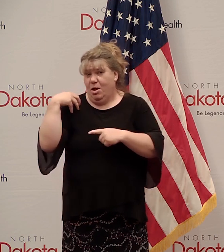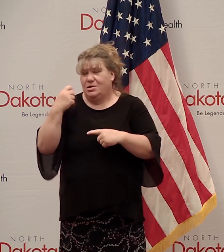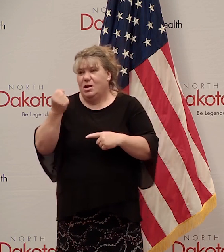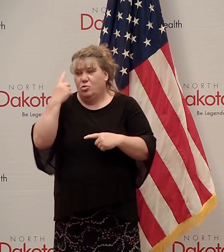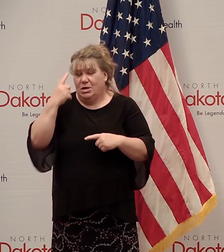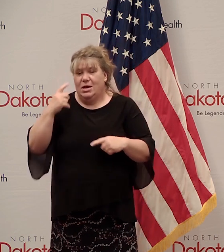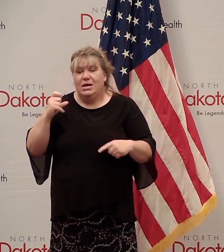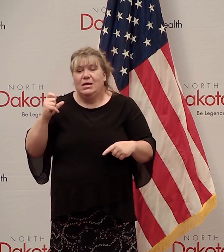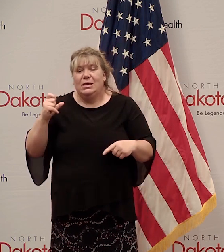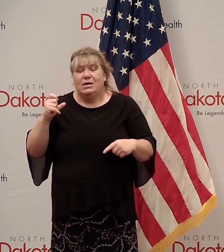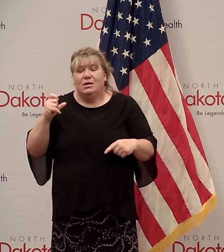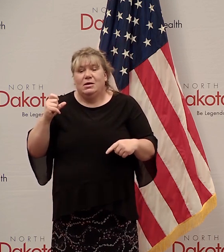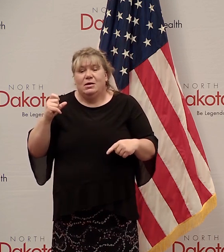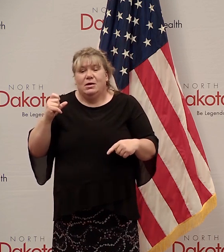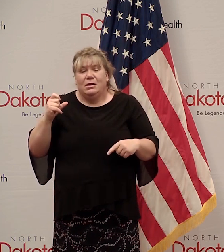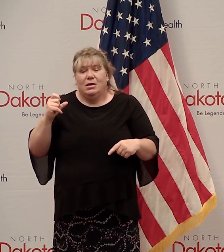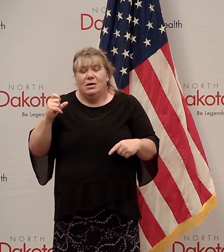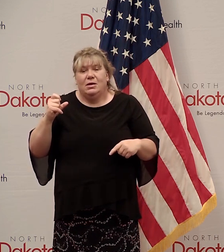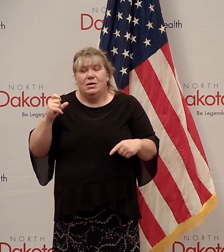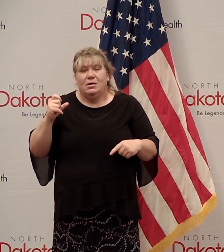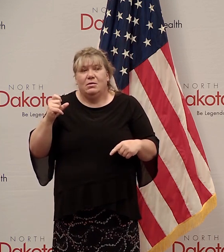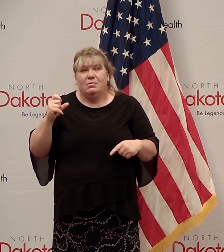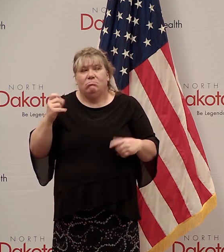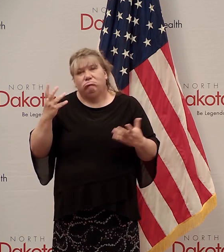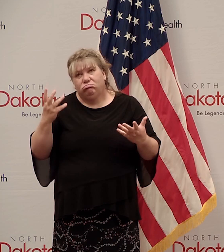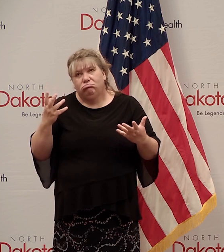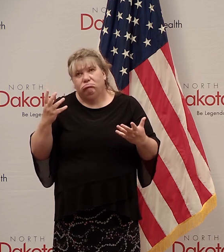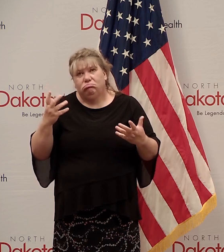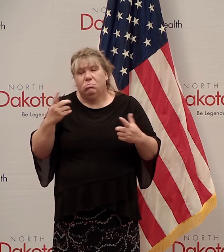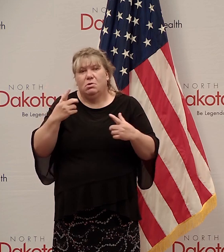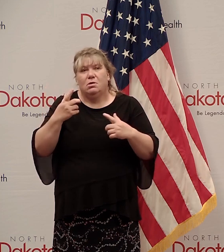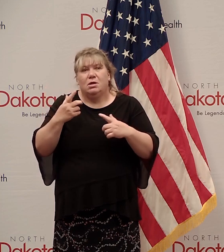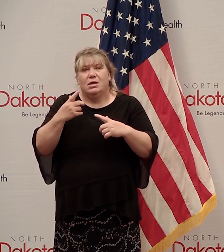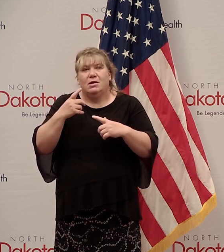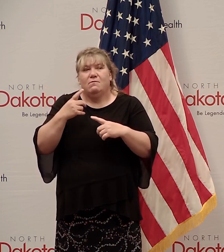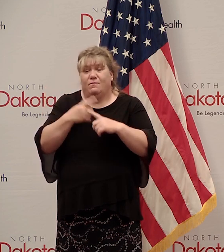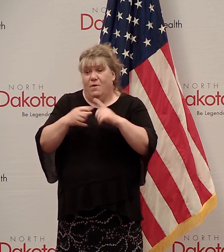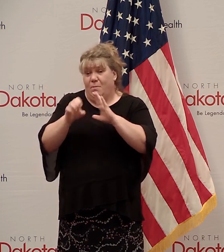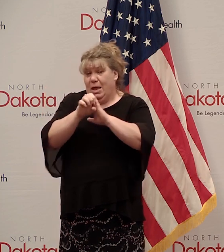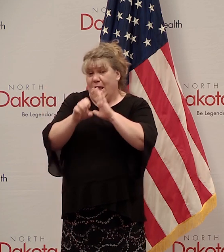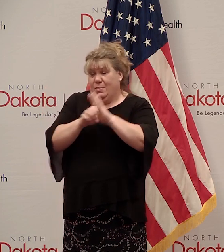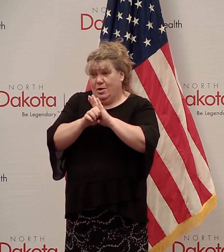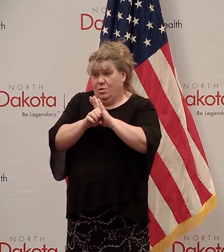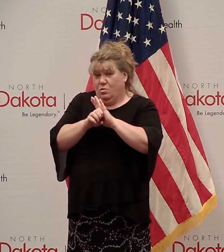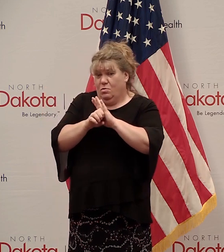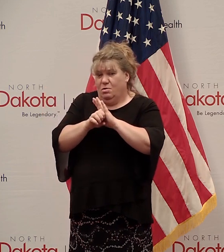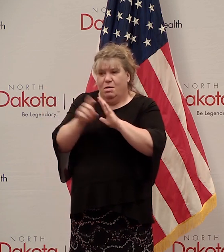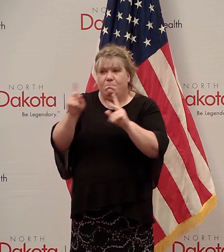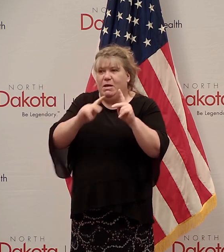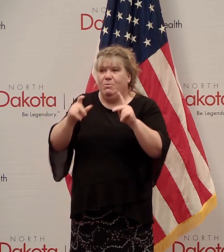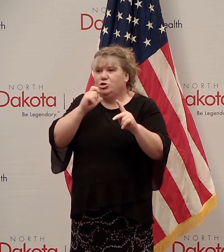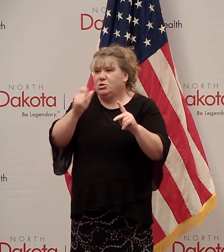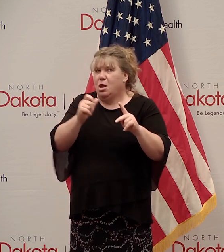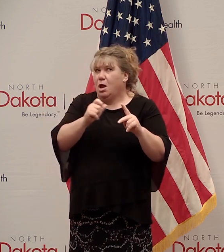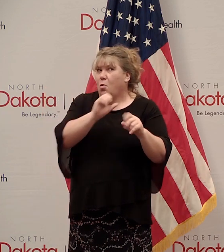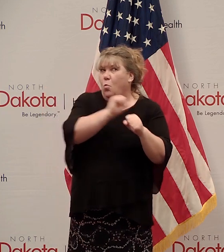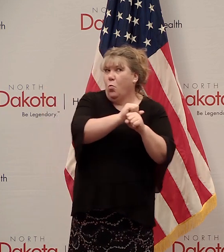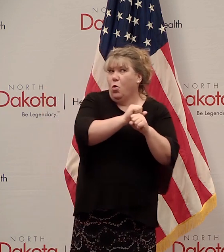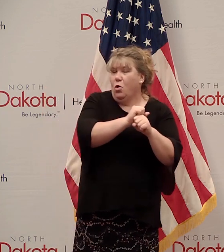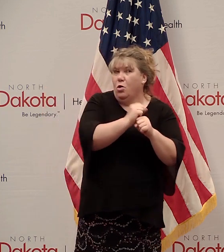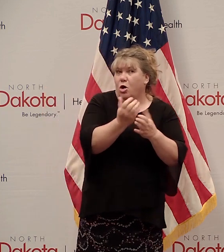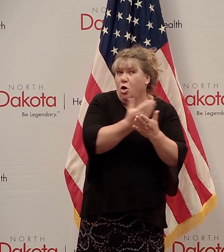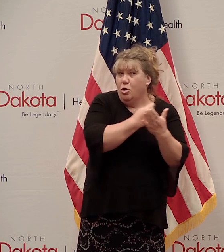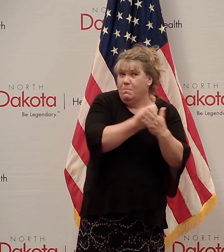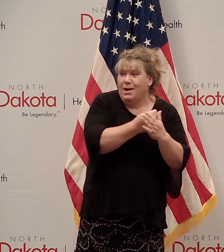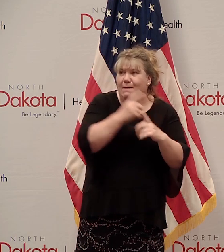this is if you've and, you know, from a principle standpoint, from an ethics standpoint, people shouldn't be double dipping, shouldn't have a job and be